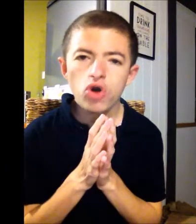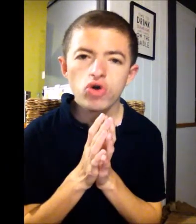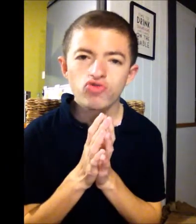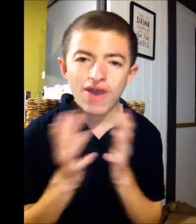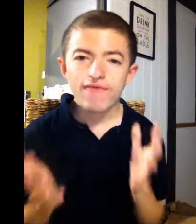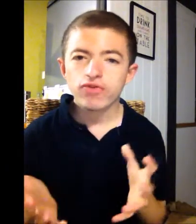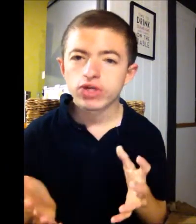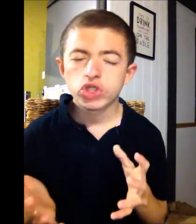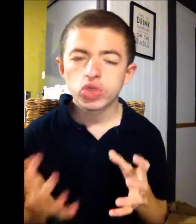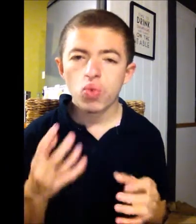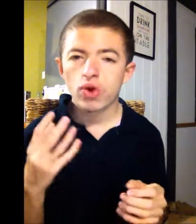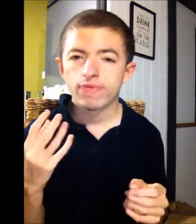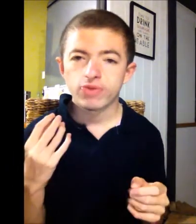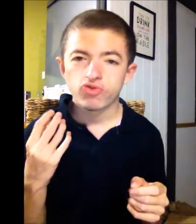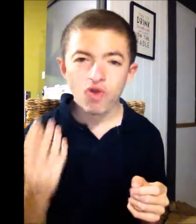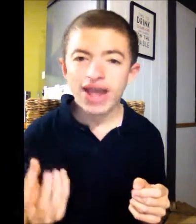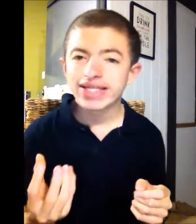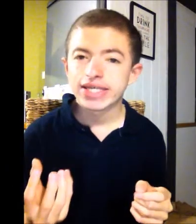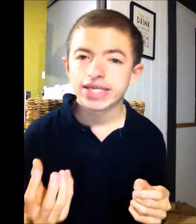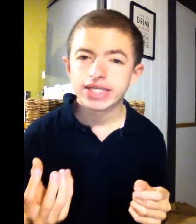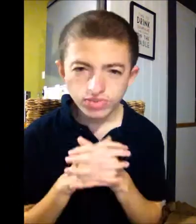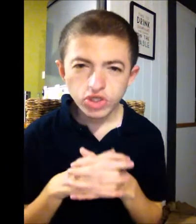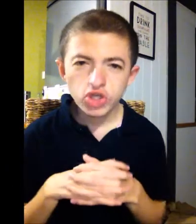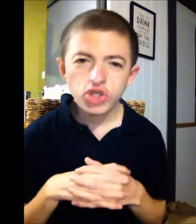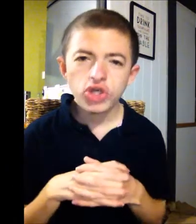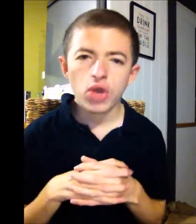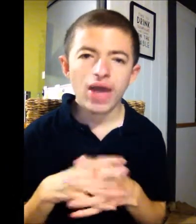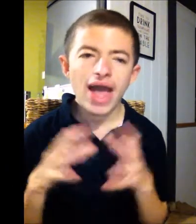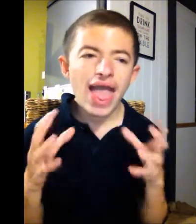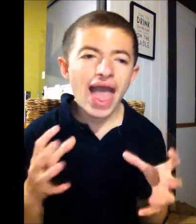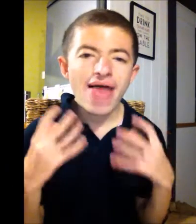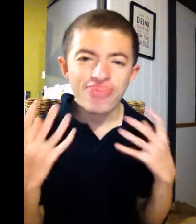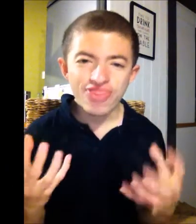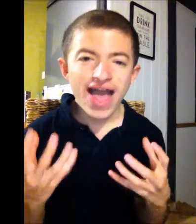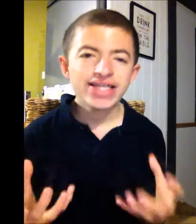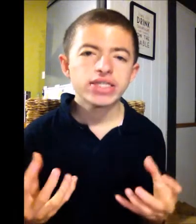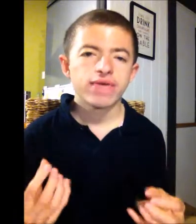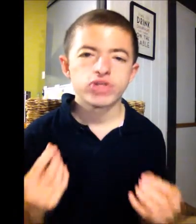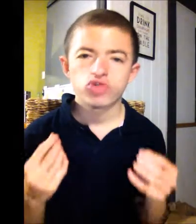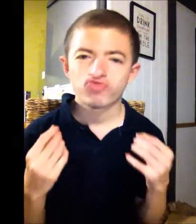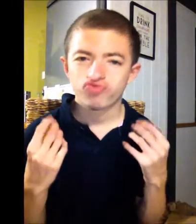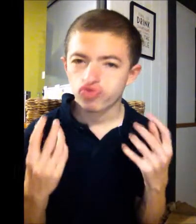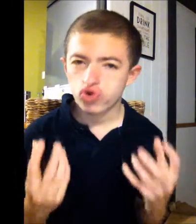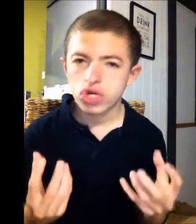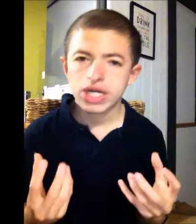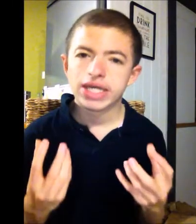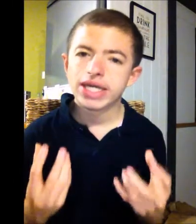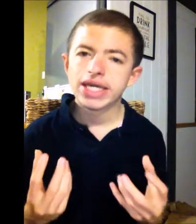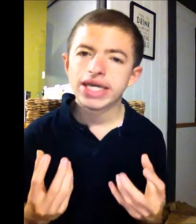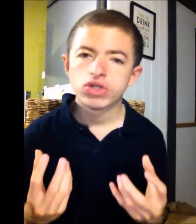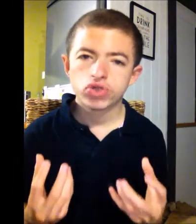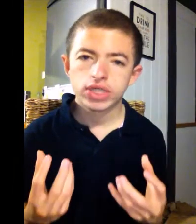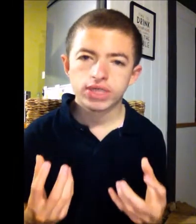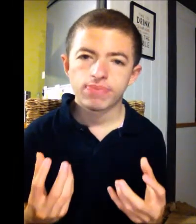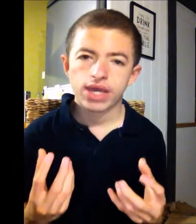a reference to one of the Crisis. You know, and that stuff just really interested me.